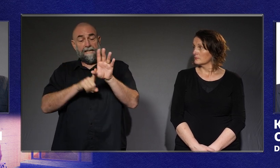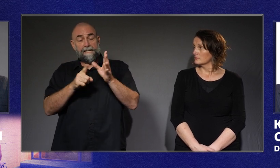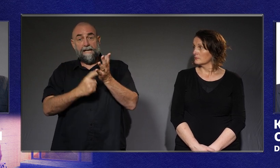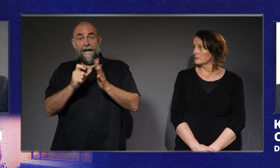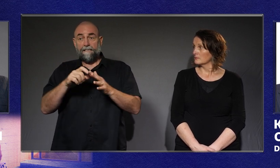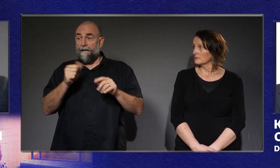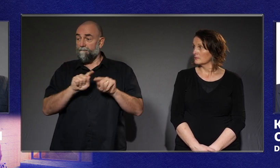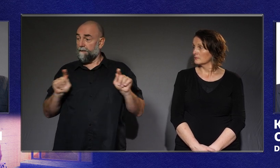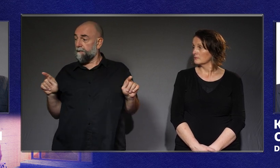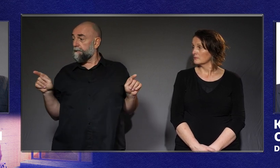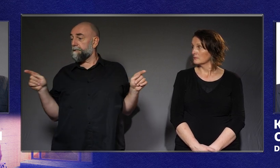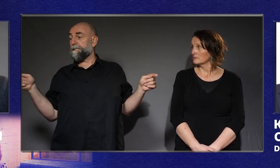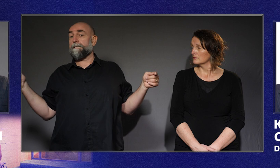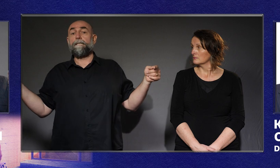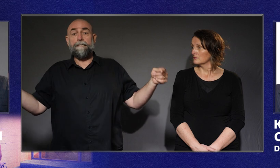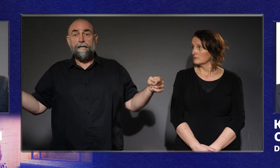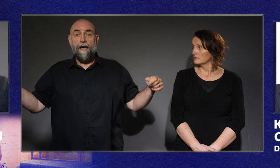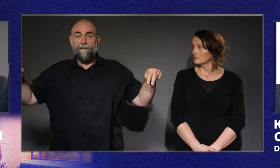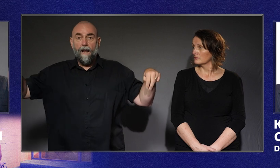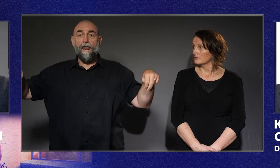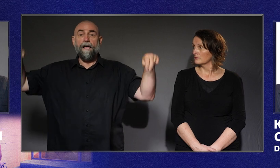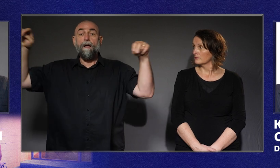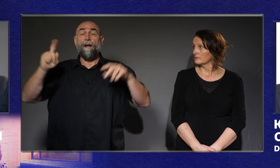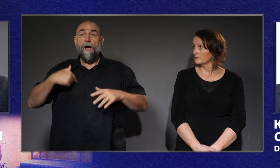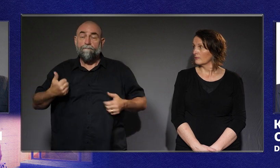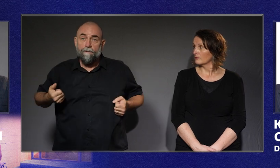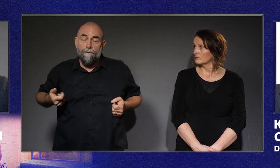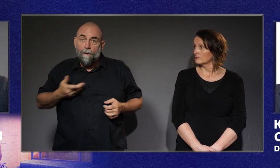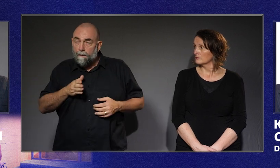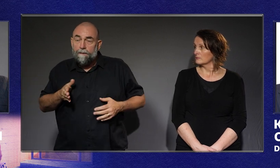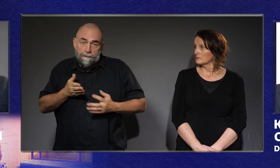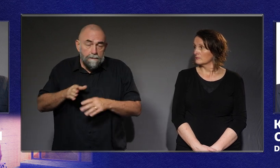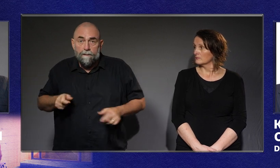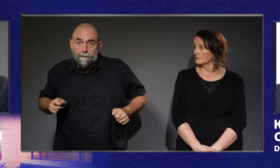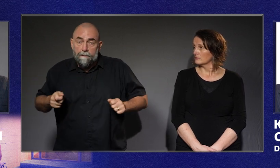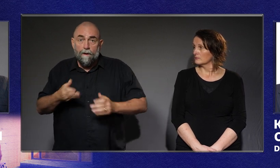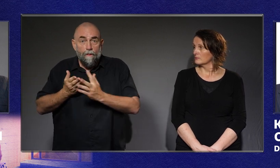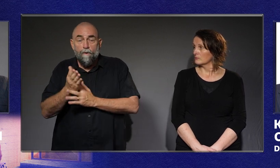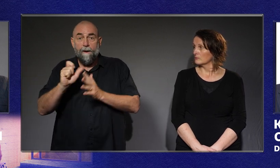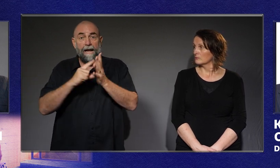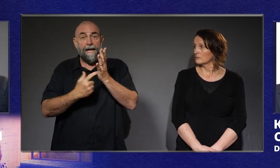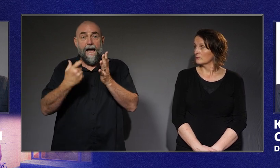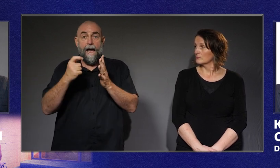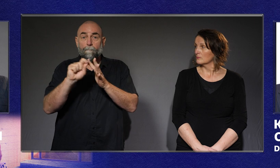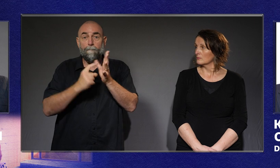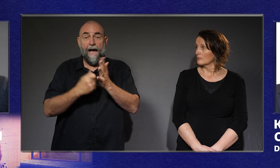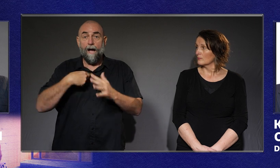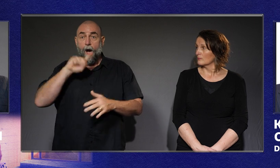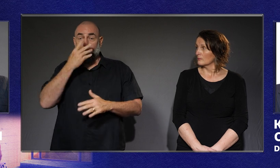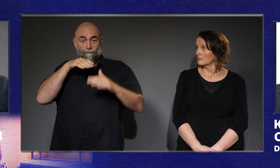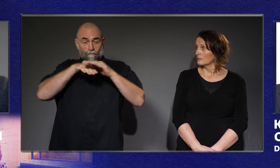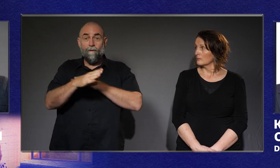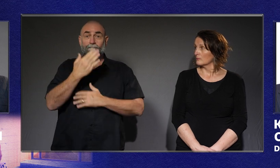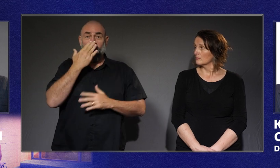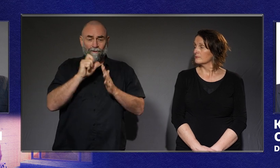lifts, but you had to go through the car park and you couldn't enter through that front door. And